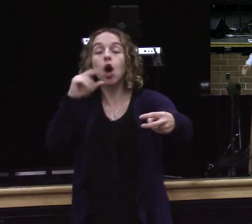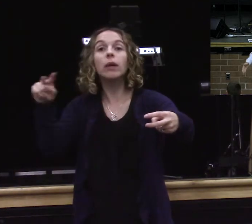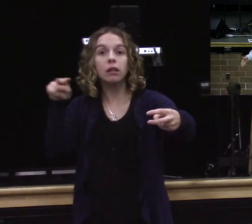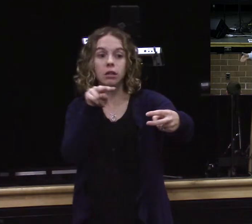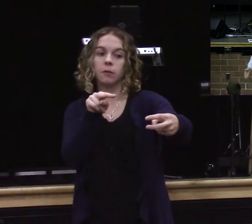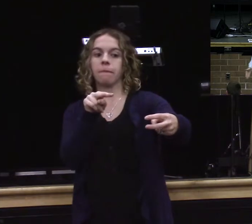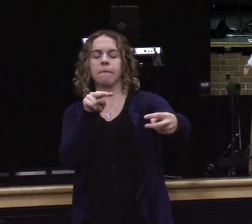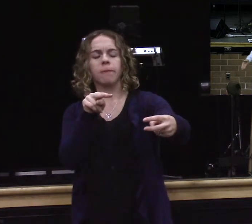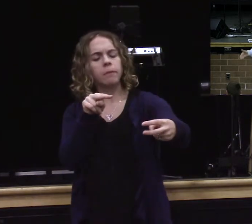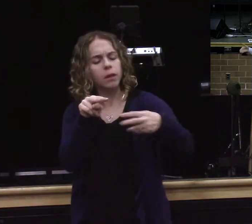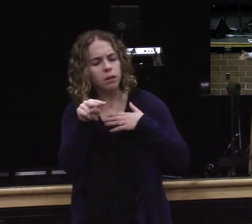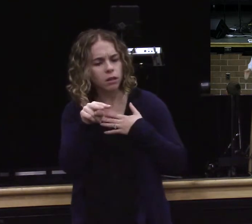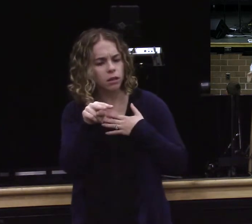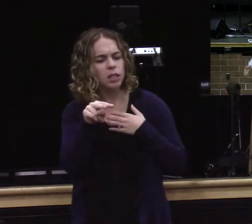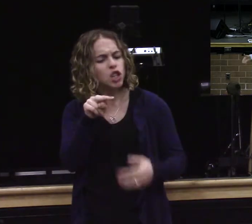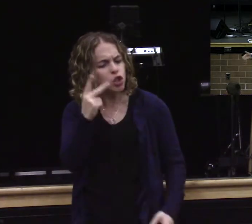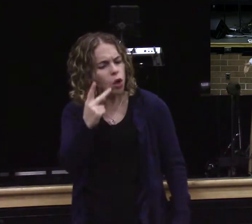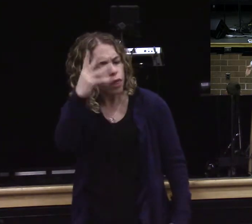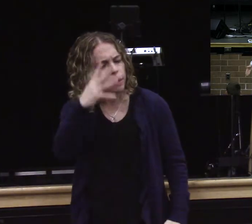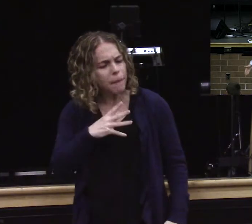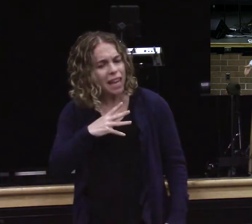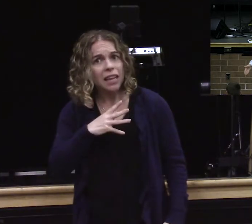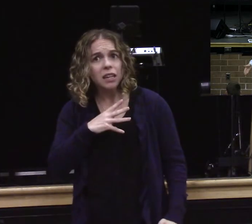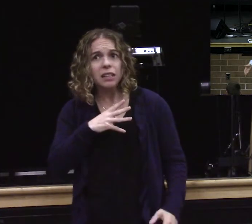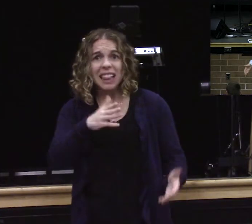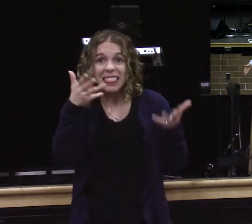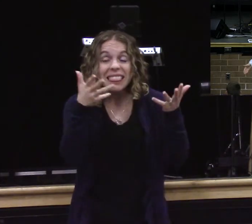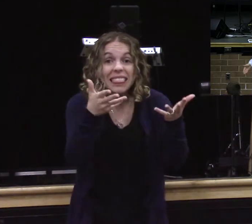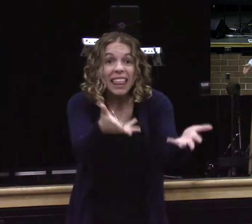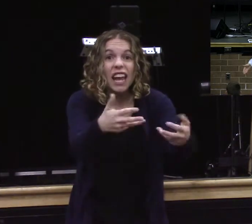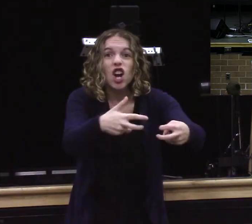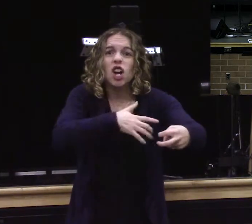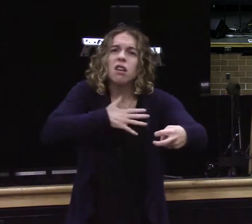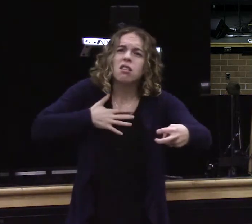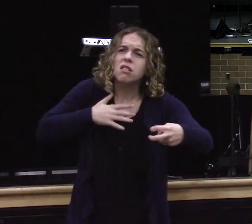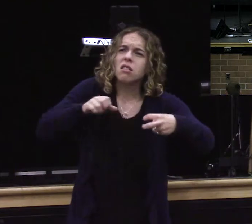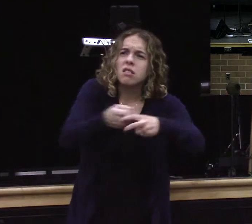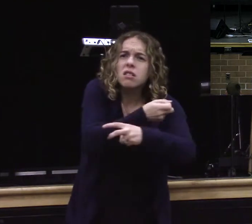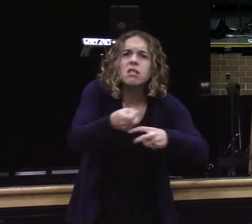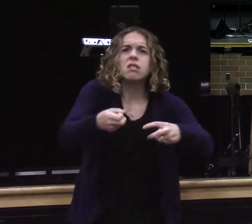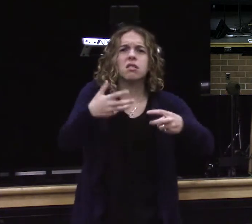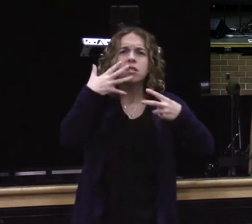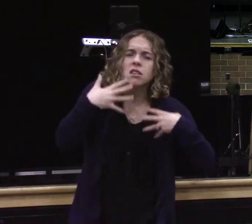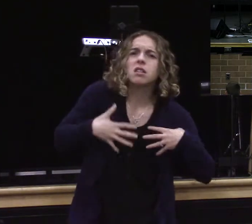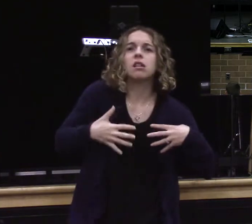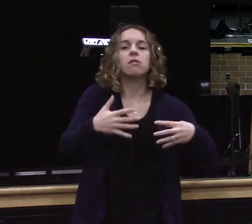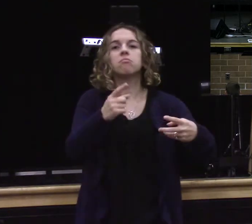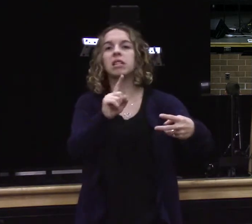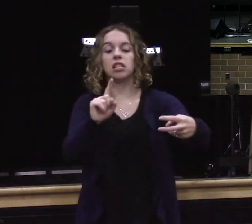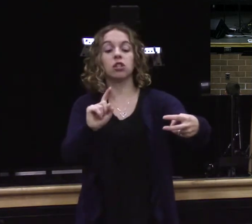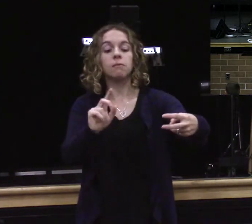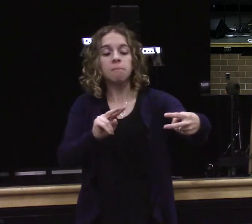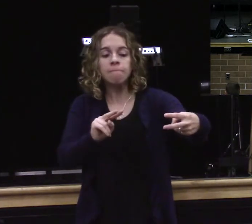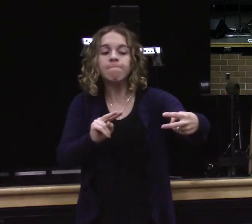attention. He saw that man's need. But then he walked away. Everybody